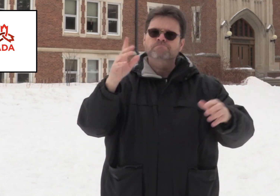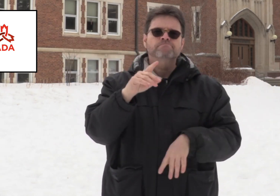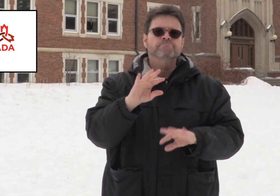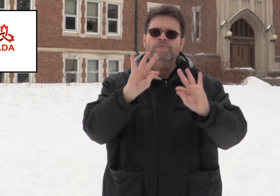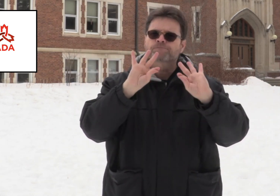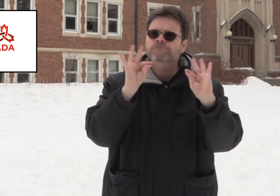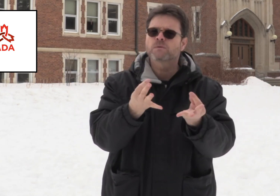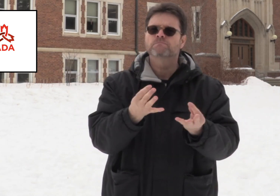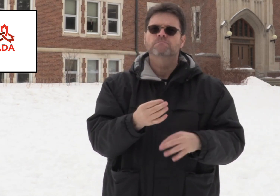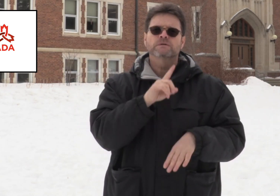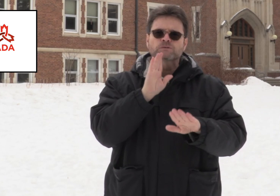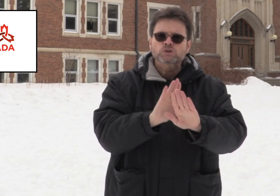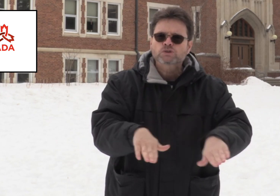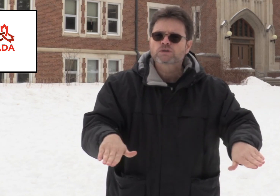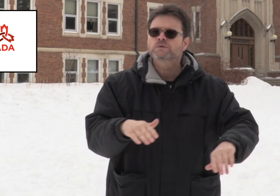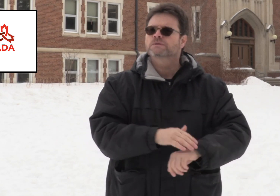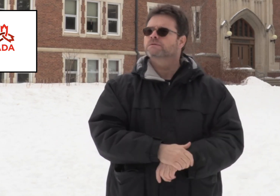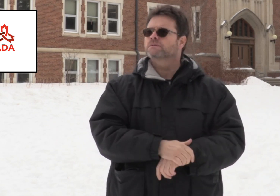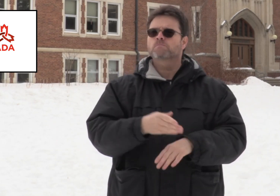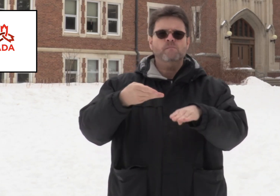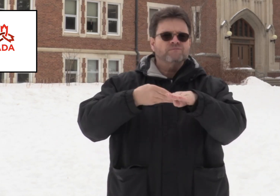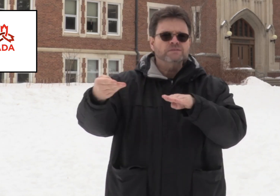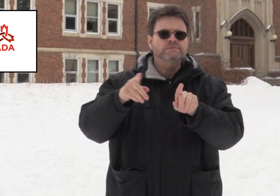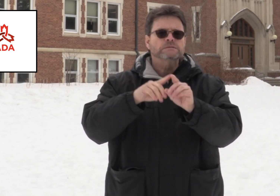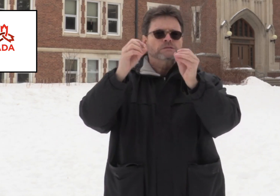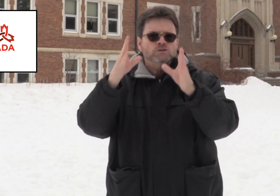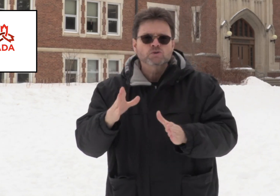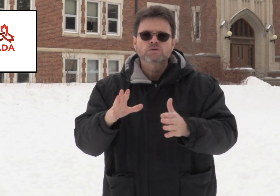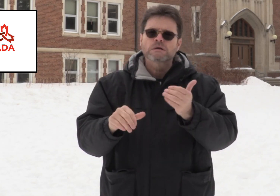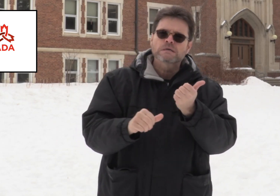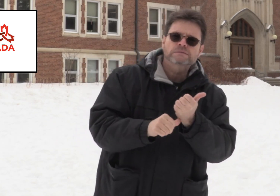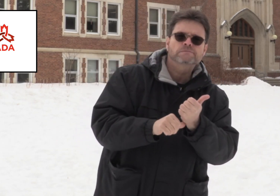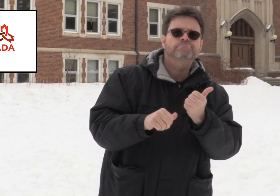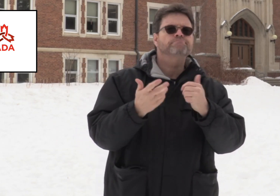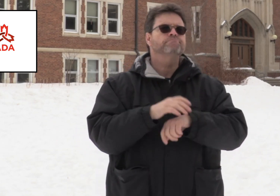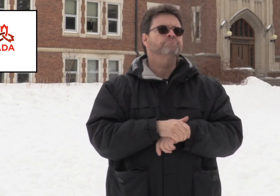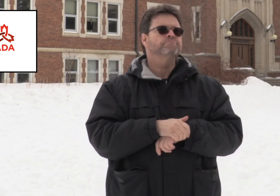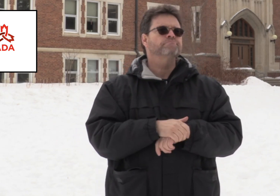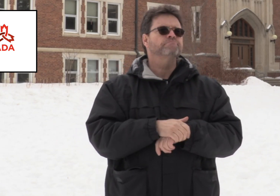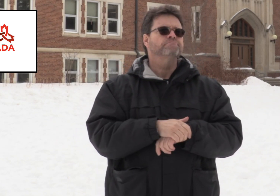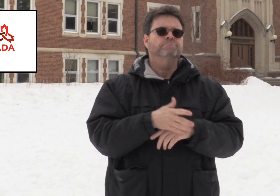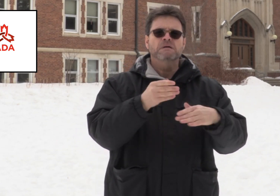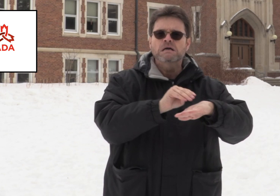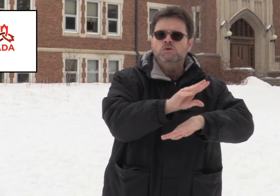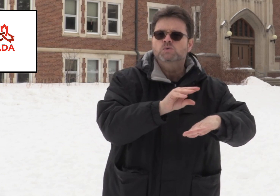Please inform and invite all your families, families of Deaf children, professionals such as teachers, teachers assistants,